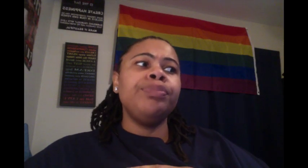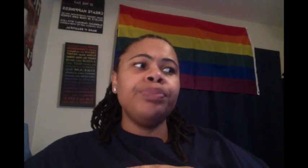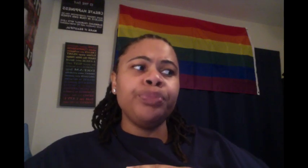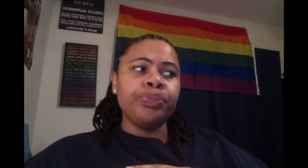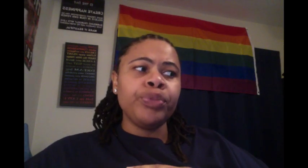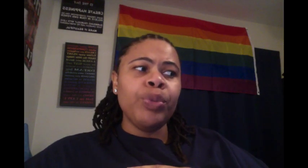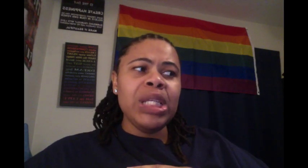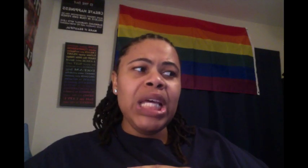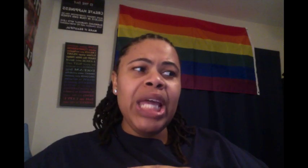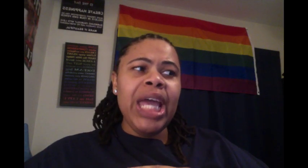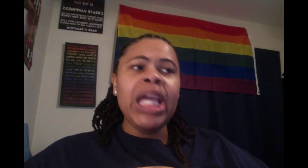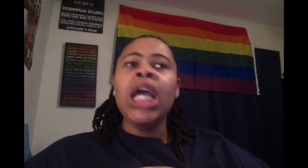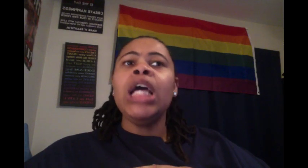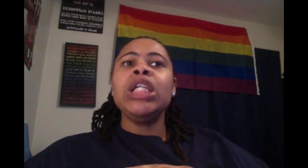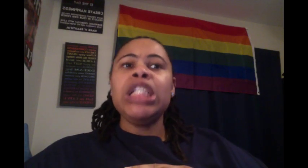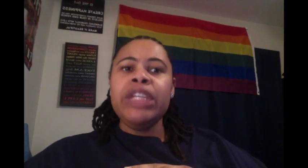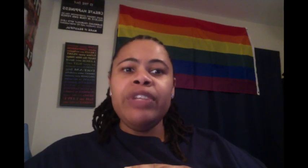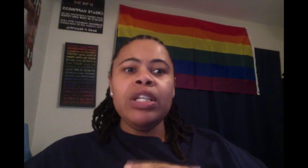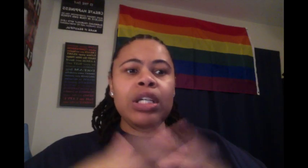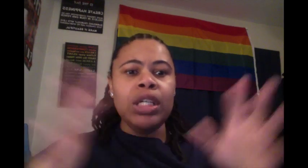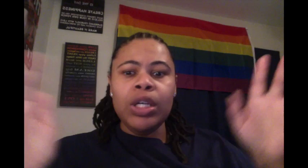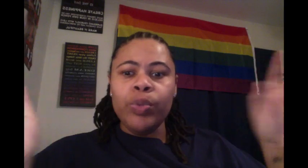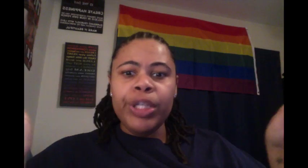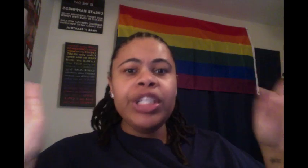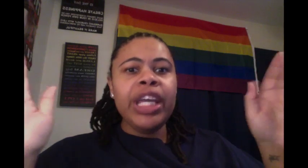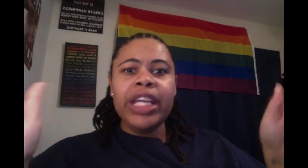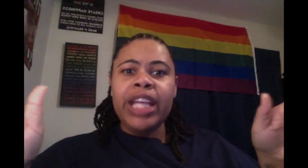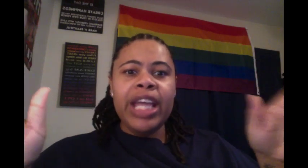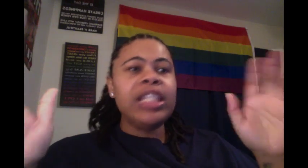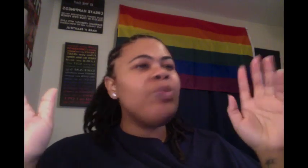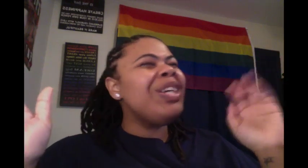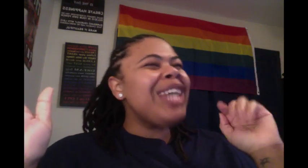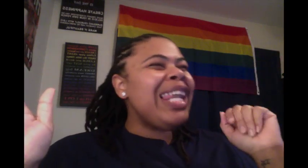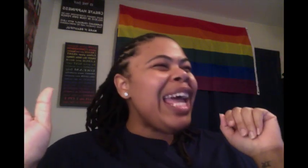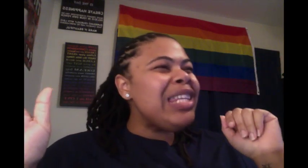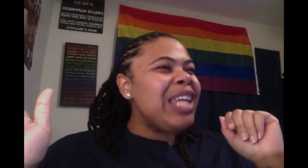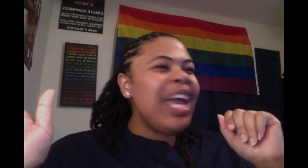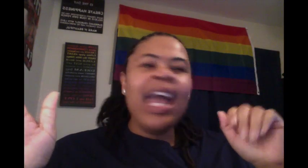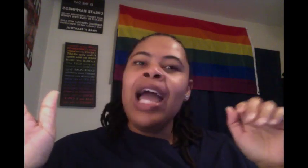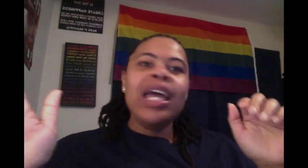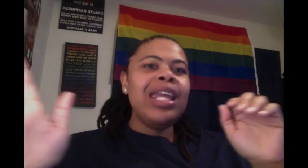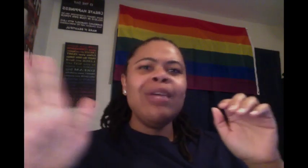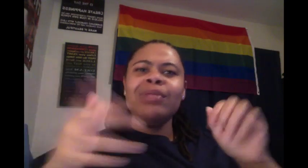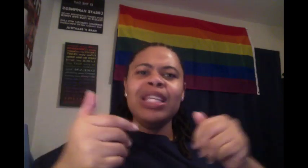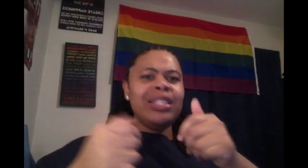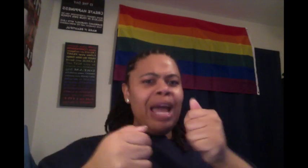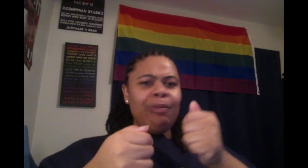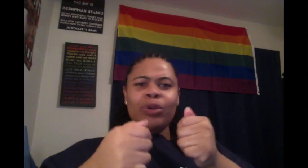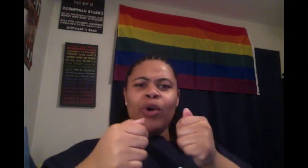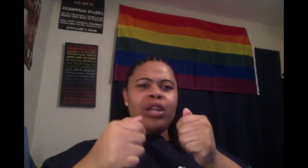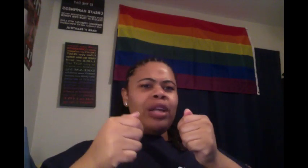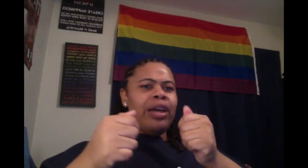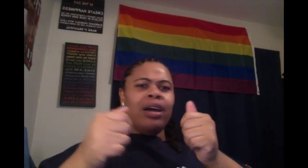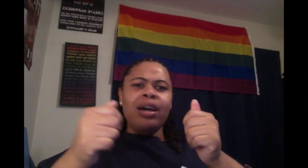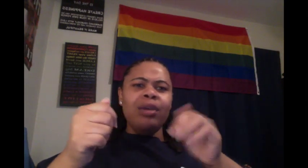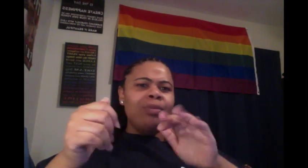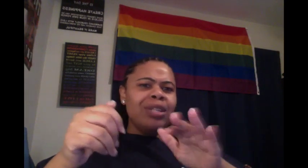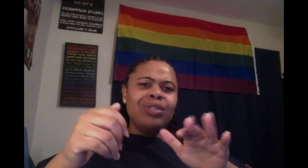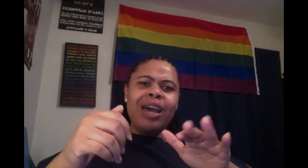what's her name? D.B., uh, Richard and Nancy. What's y'all last name? And he stopped recording, like, um, what you talking